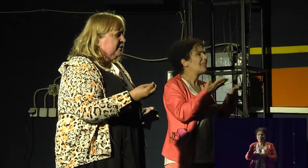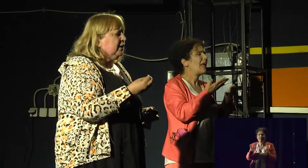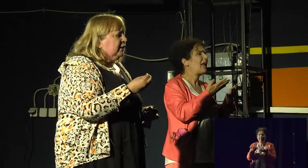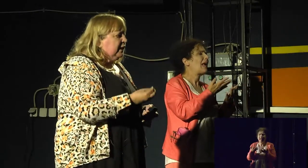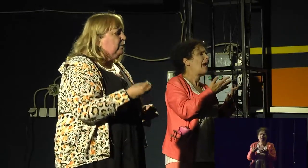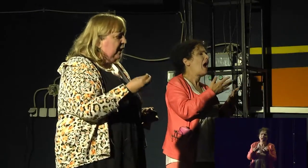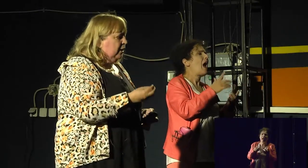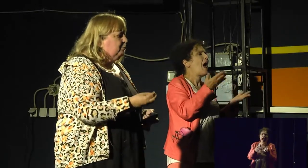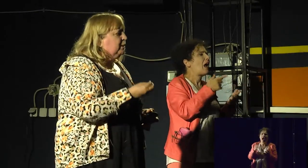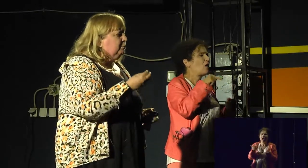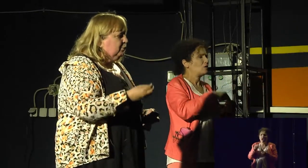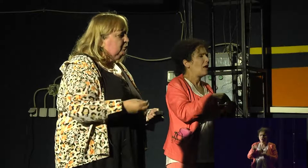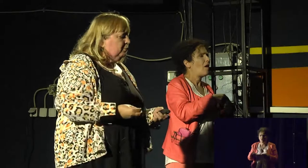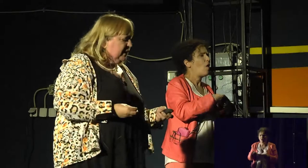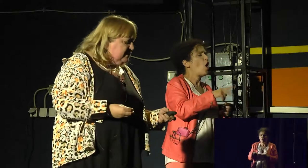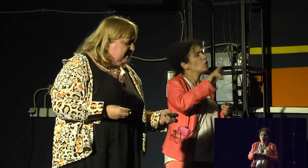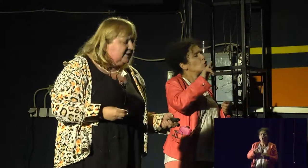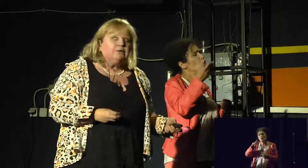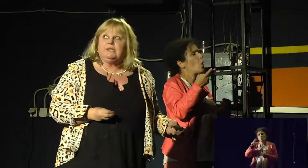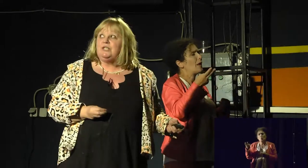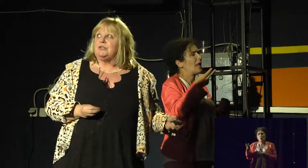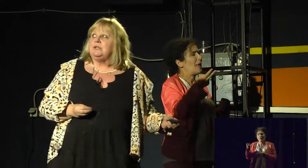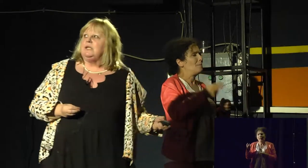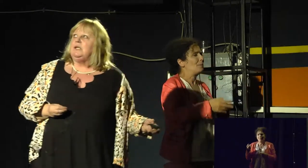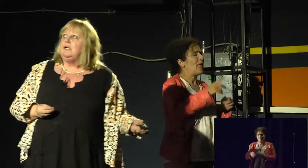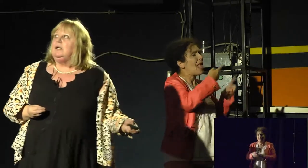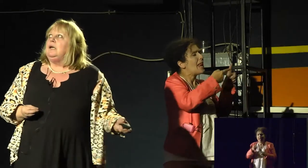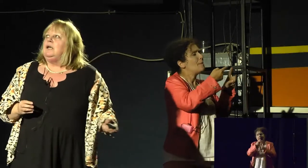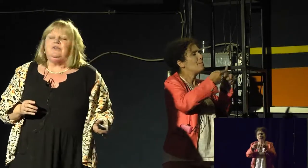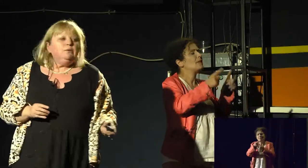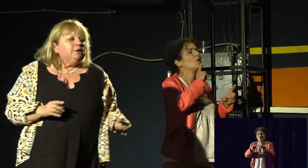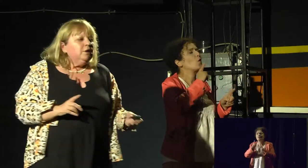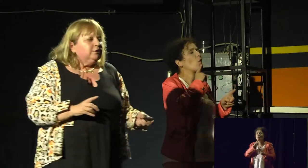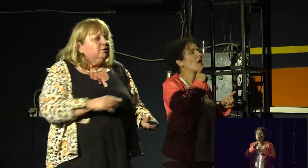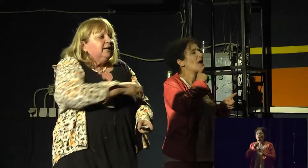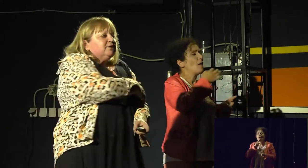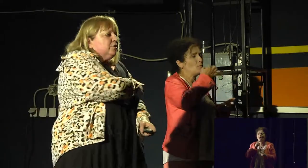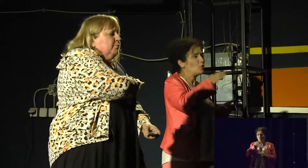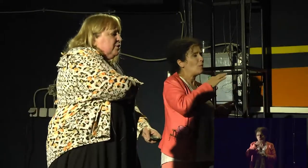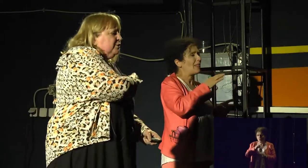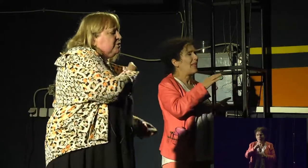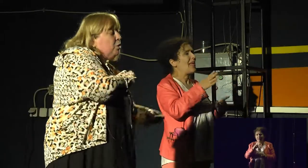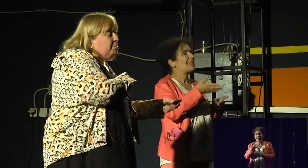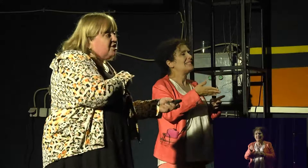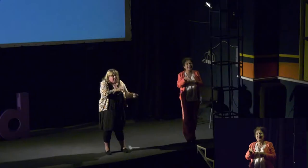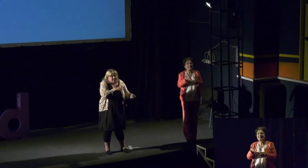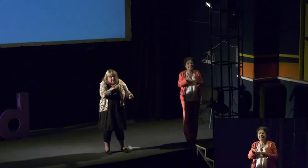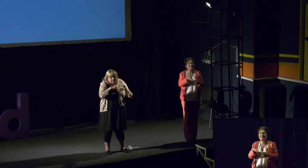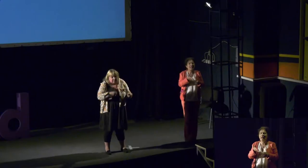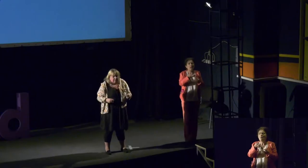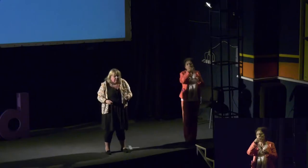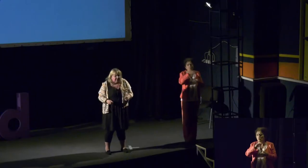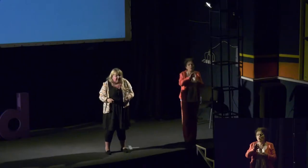indicators that will help to improve comprehensive sex education. A thing we're not looking at so much, we're so